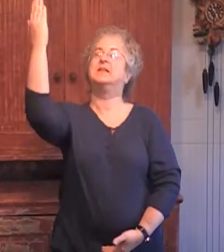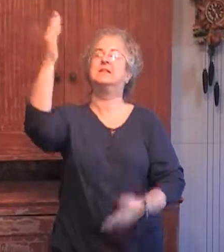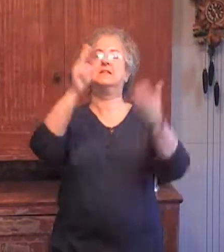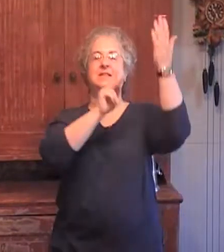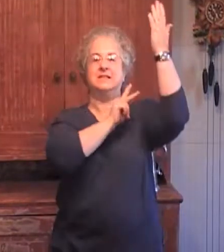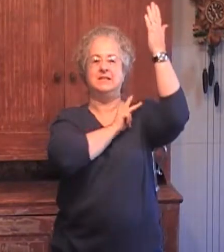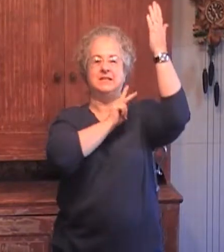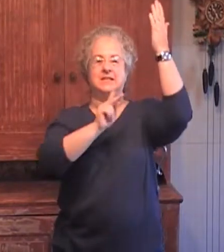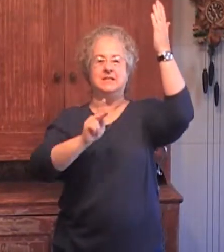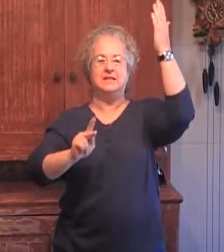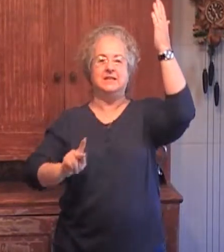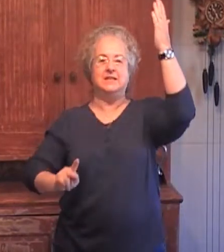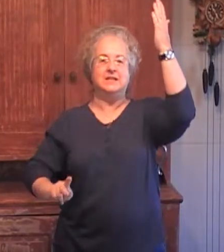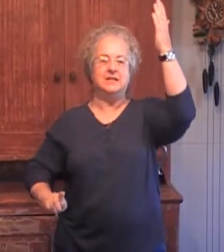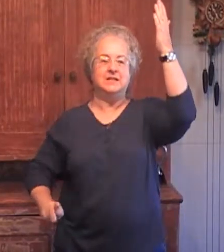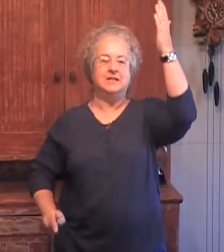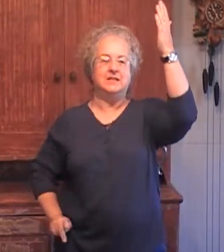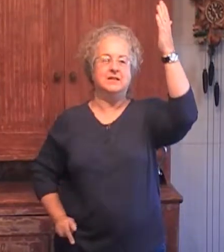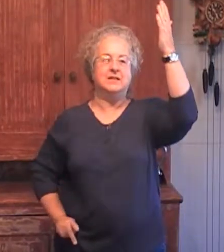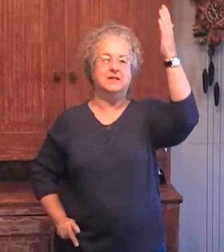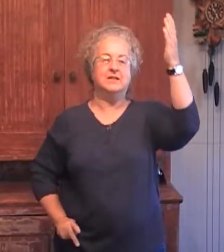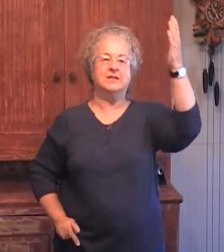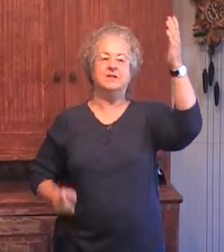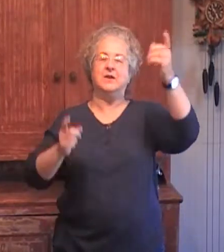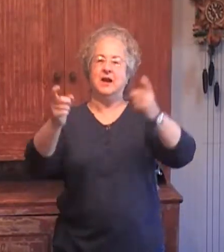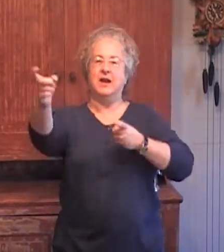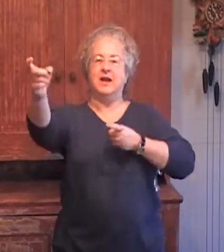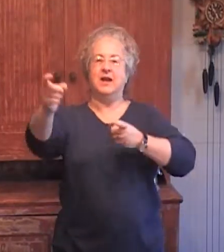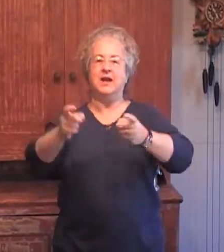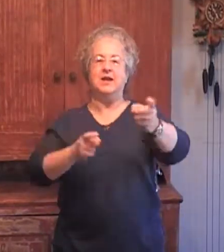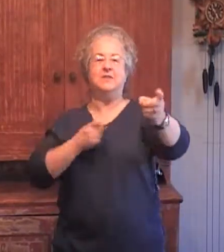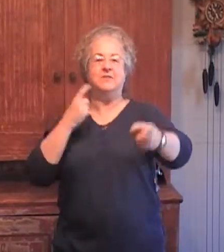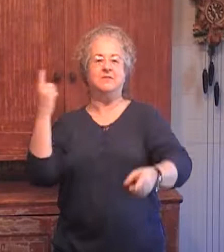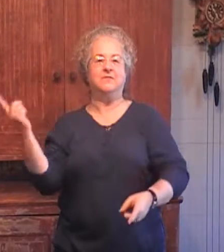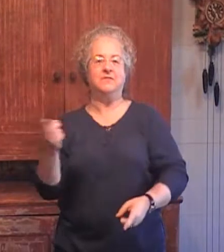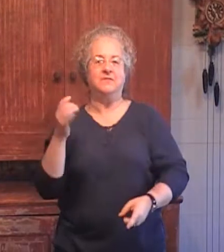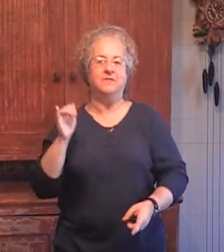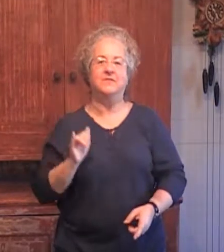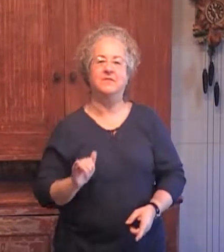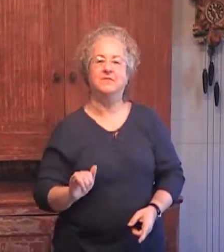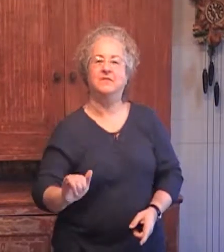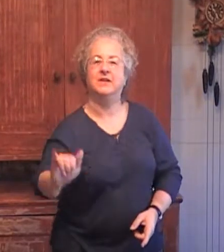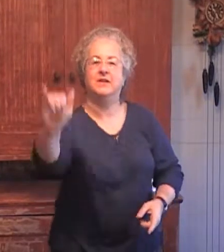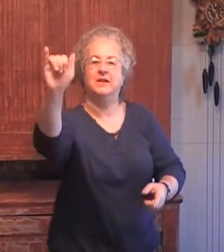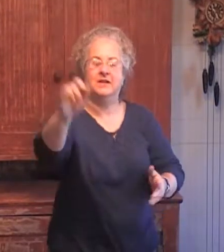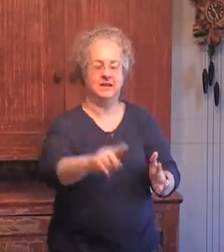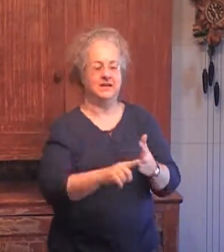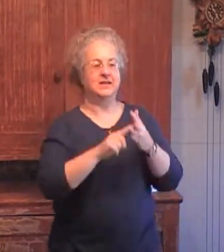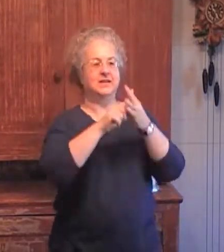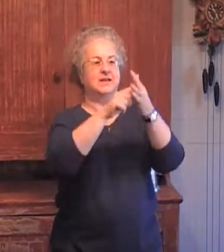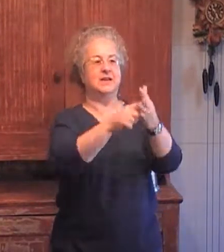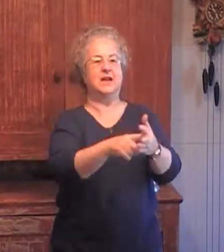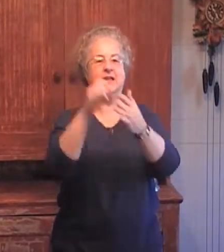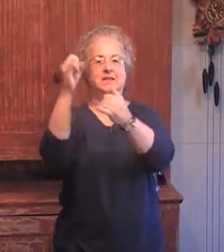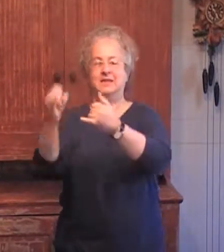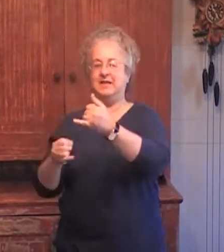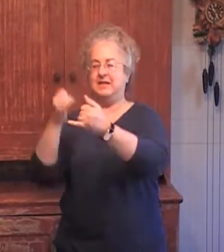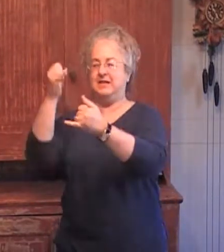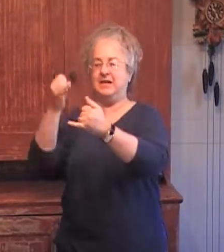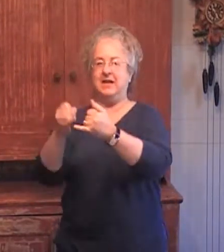He is the King that reigns forever. He's the beginning and